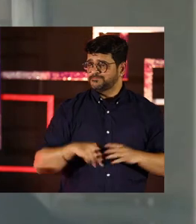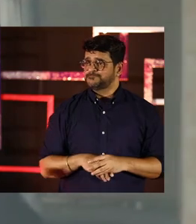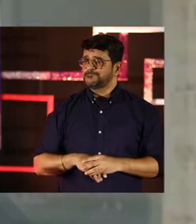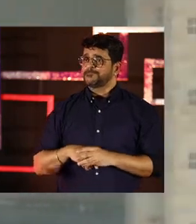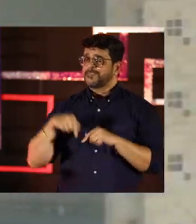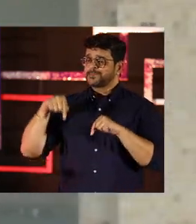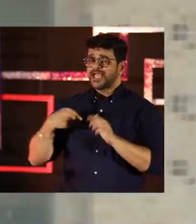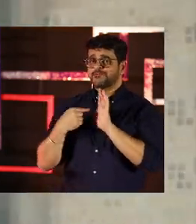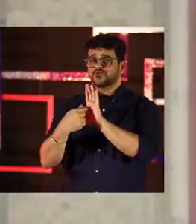Good morning.